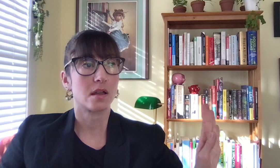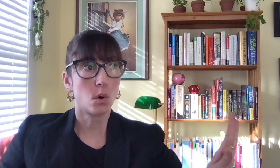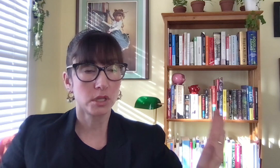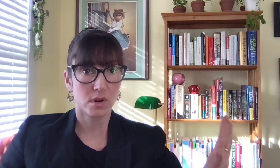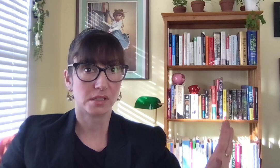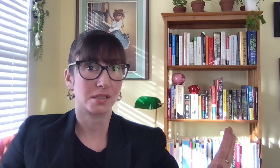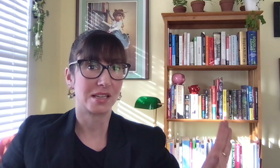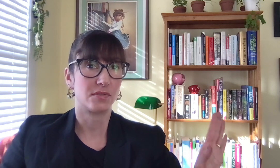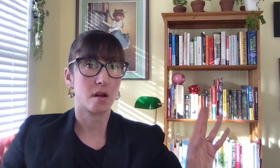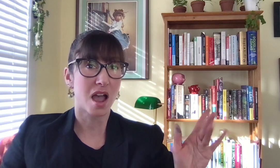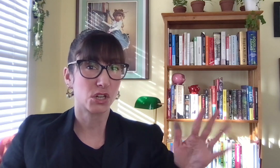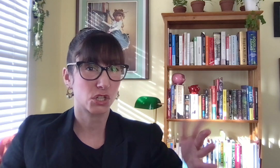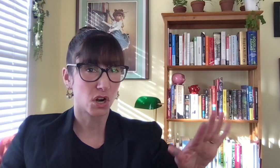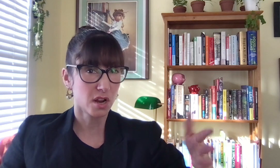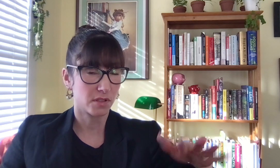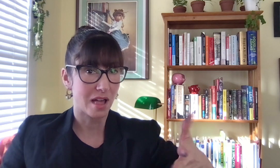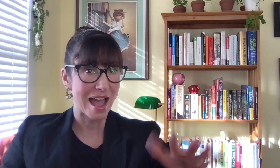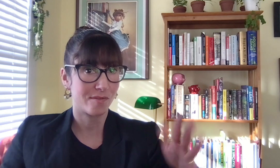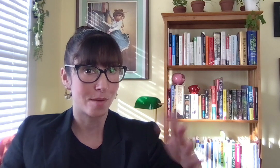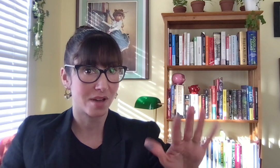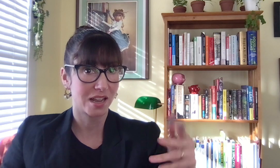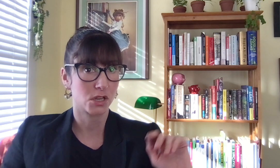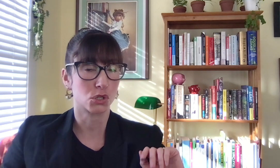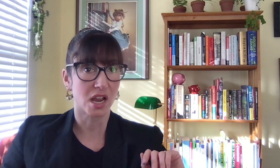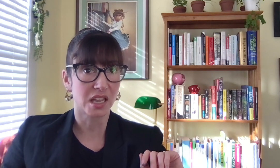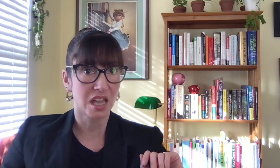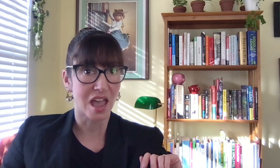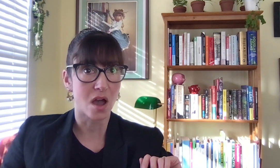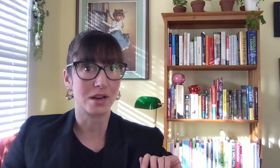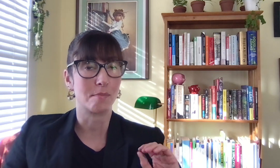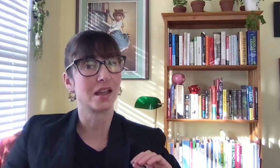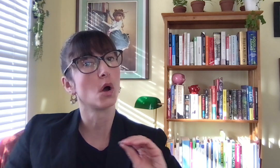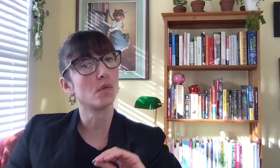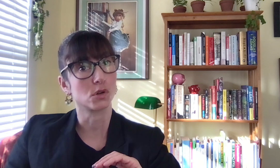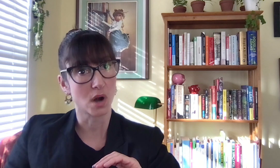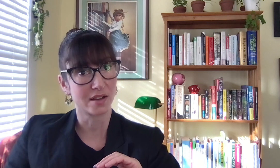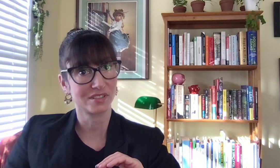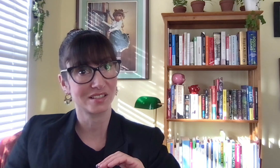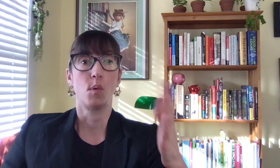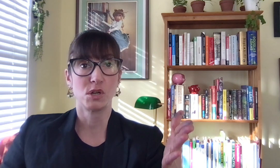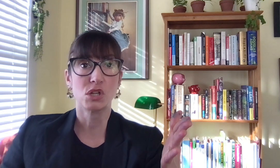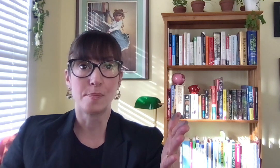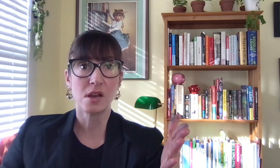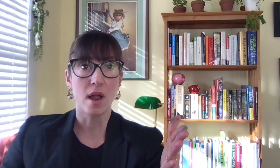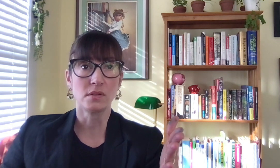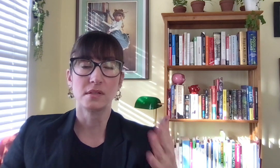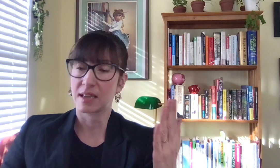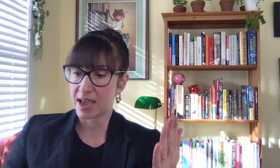only risk is if you're not sure if you'll have that money in your checking account, it might overdraft. When you're shopping around, again,